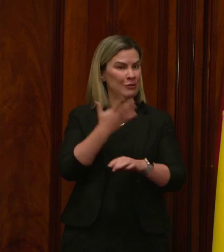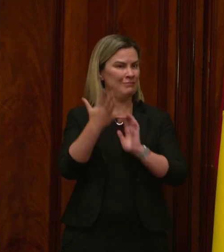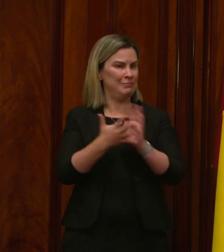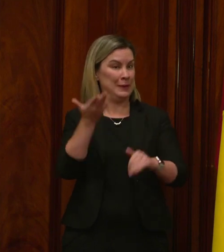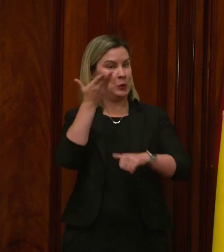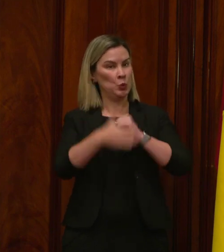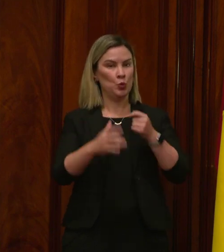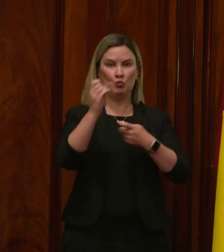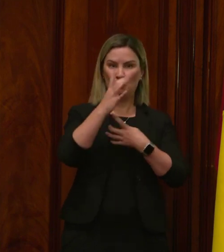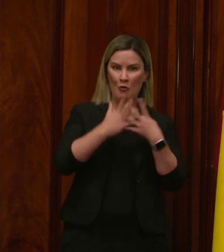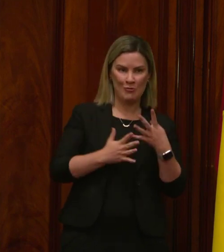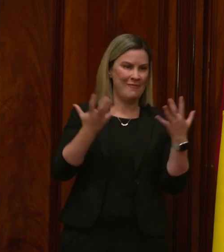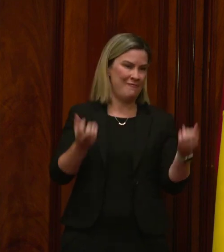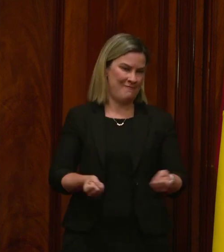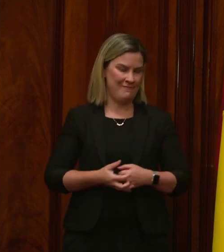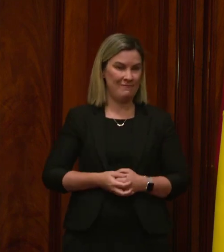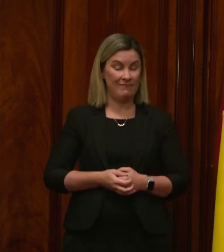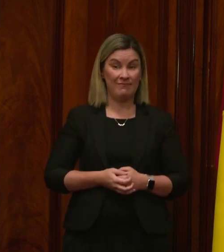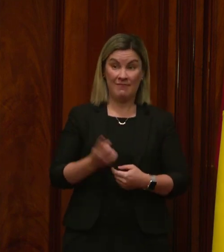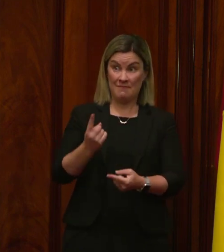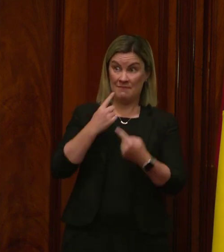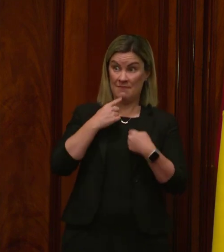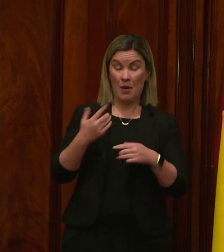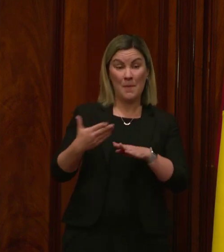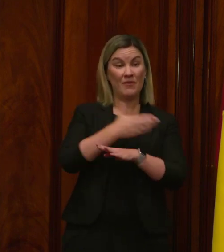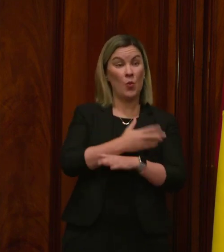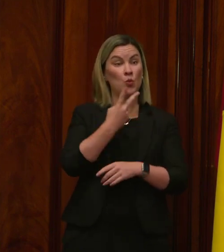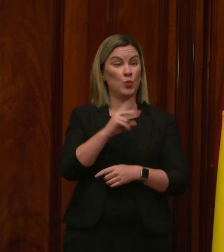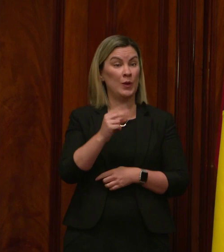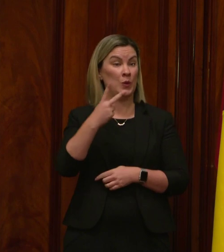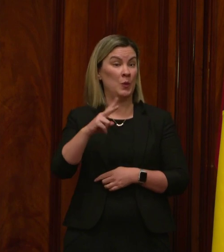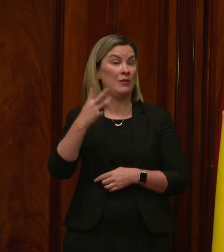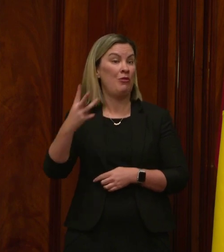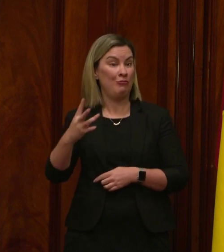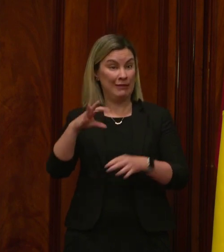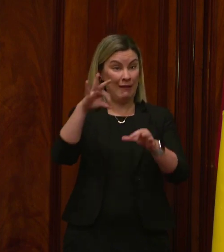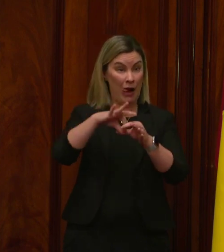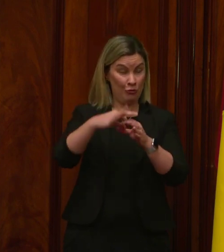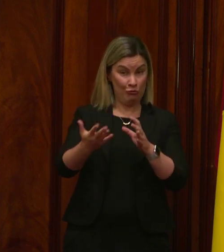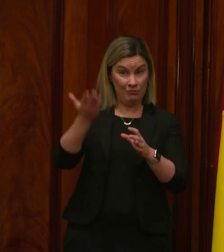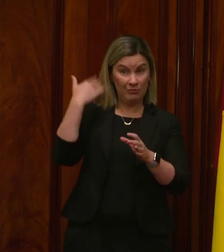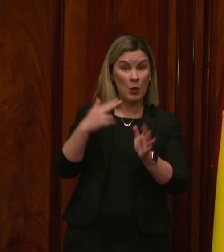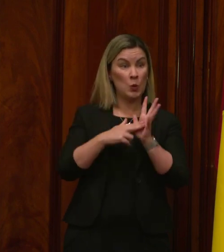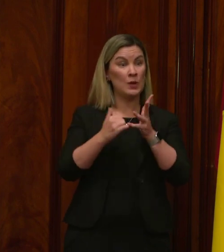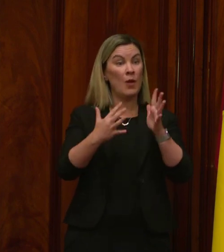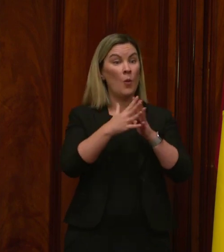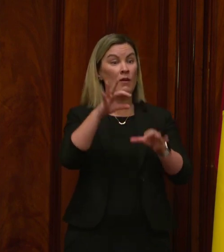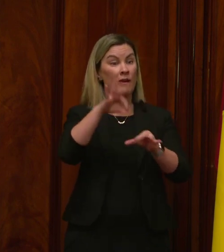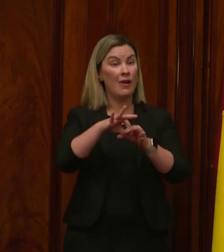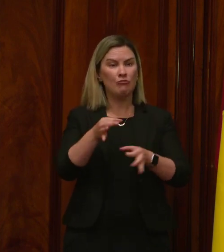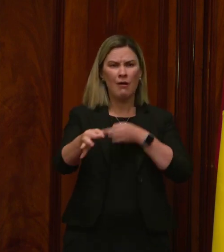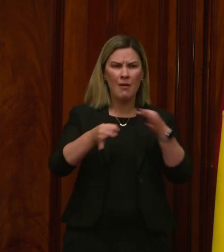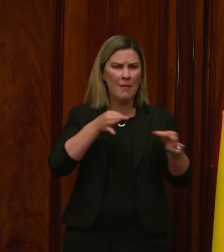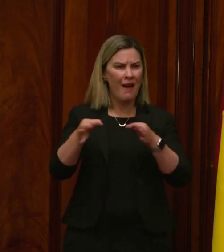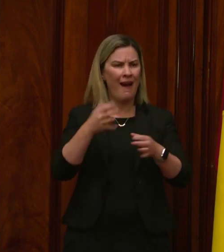advised that, before the 2023 state general election, the government set out its plan for New South Wales based on six